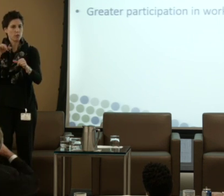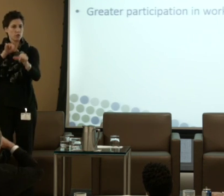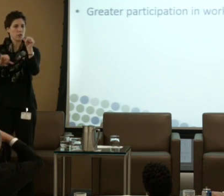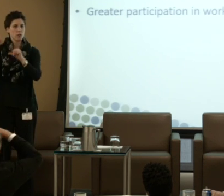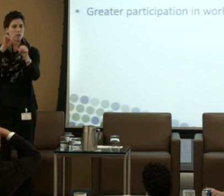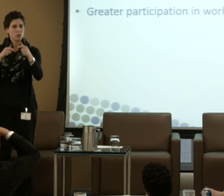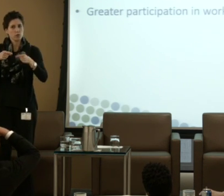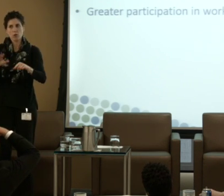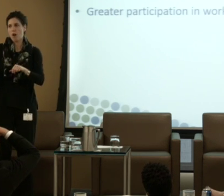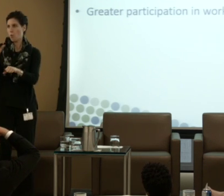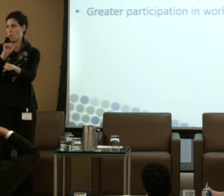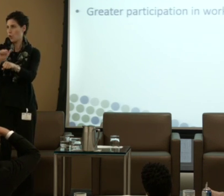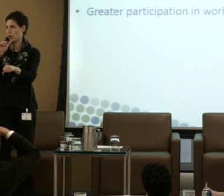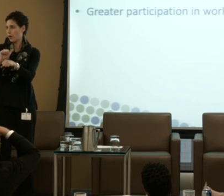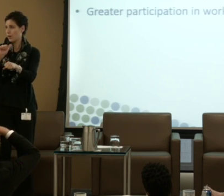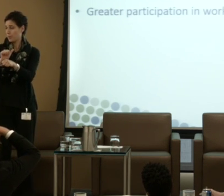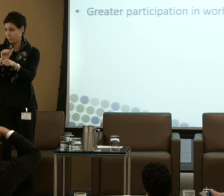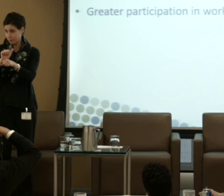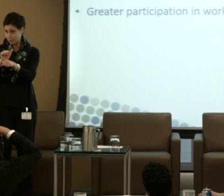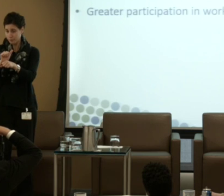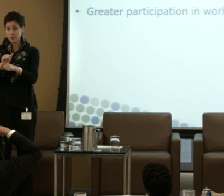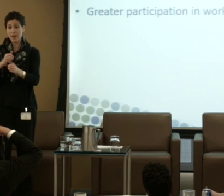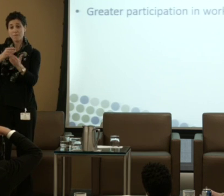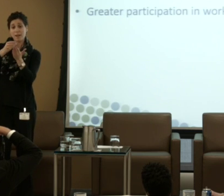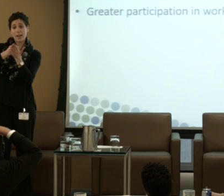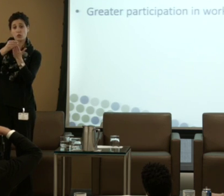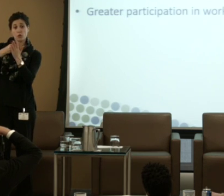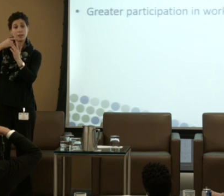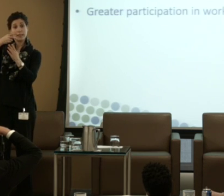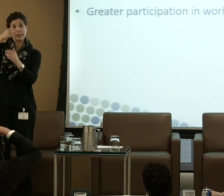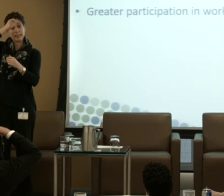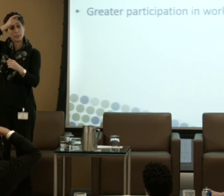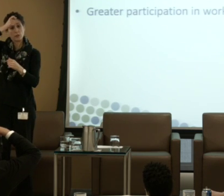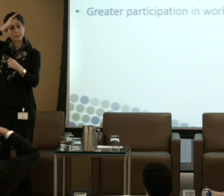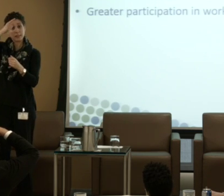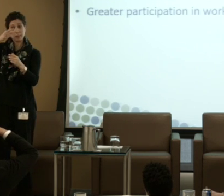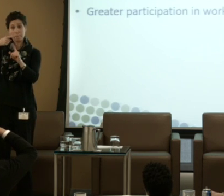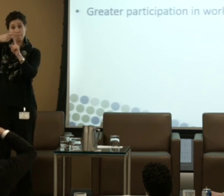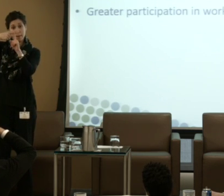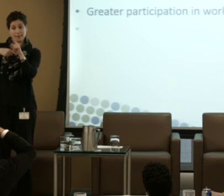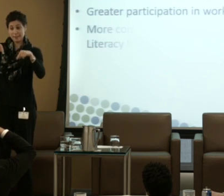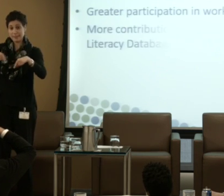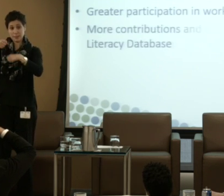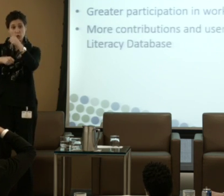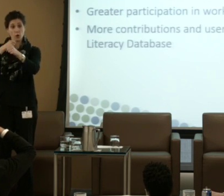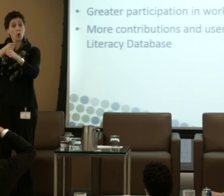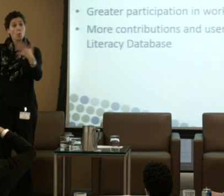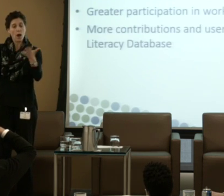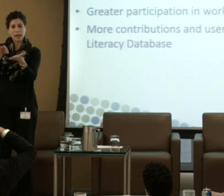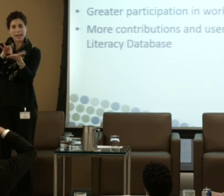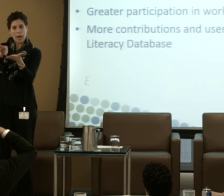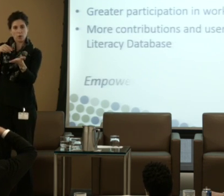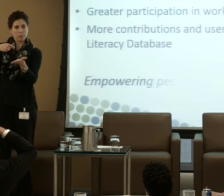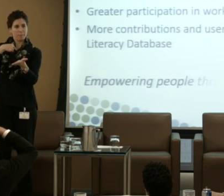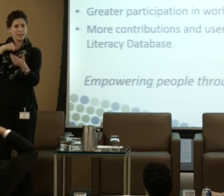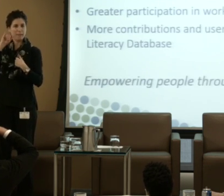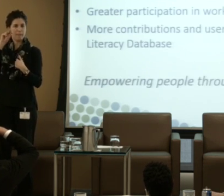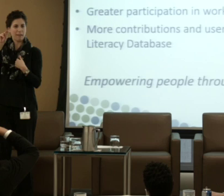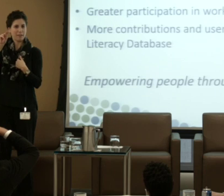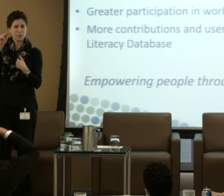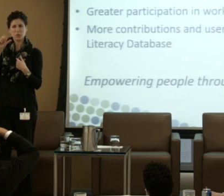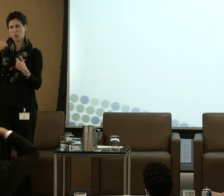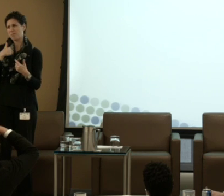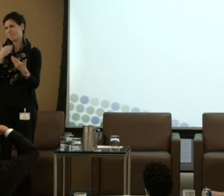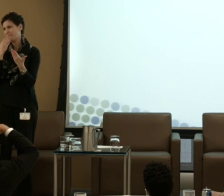our work. The theme of Financial Literacy Month this year is Count Me In. Let me thank you once again for all the hard